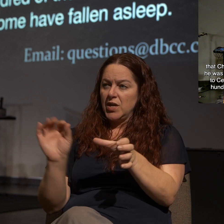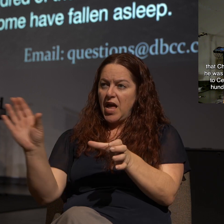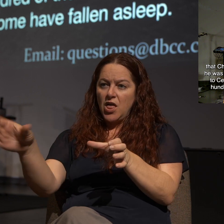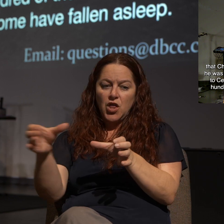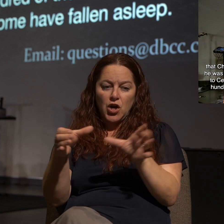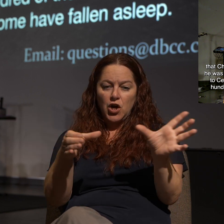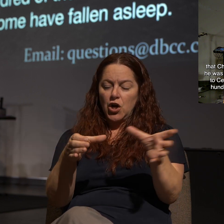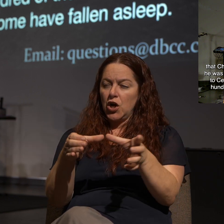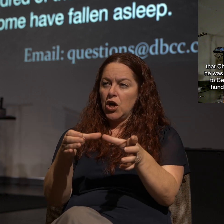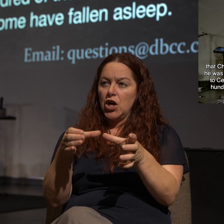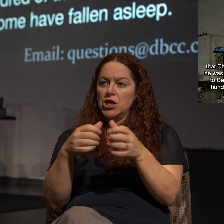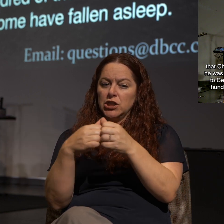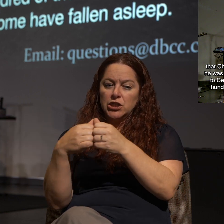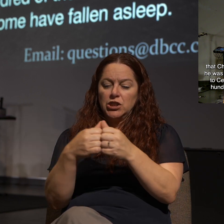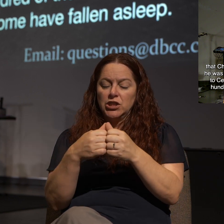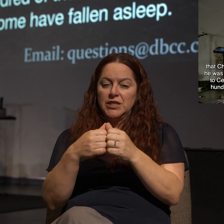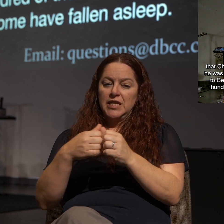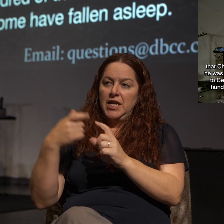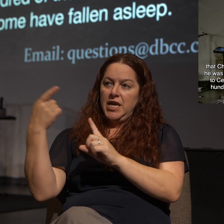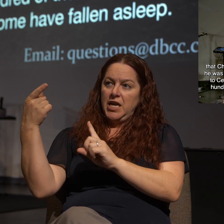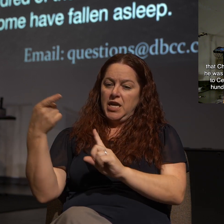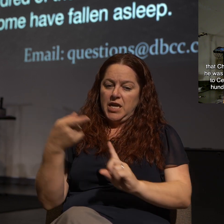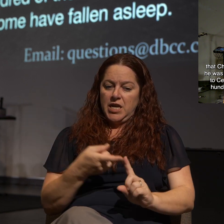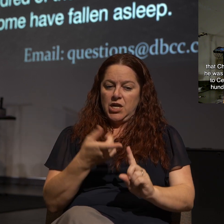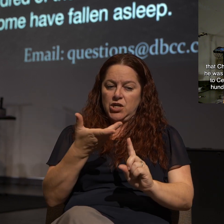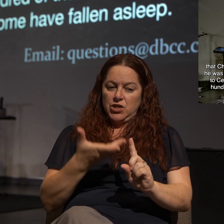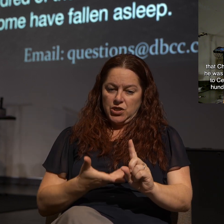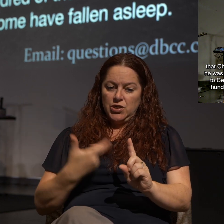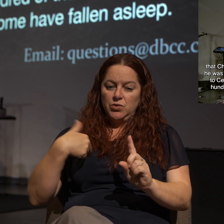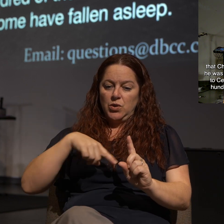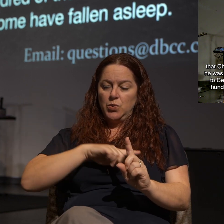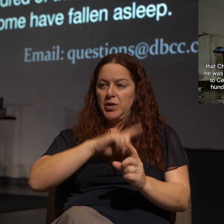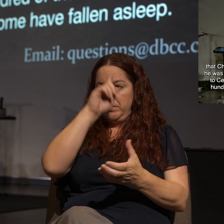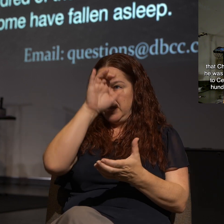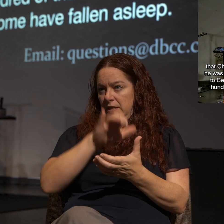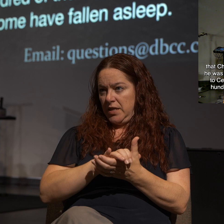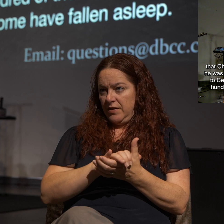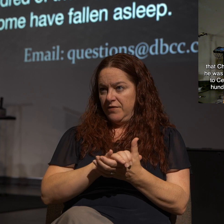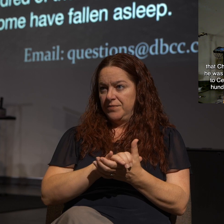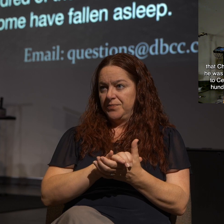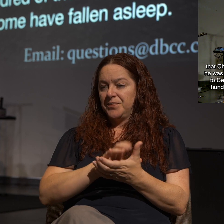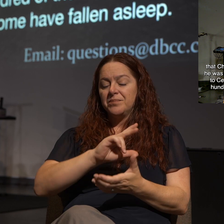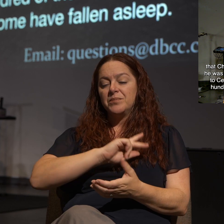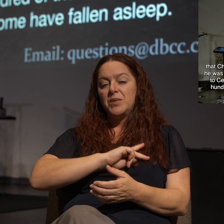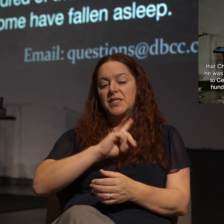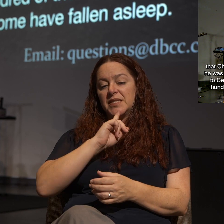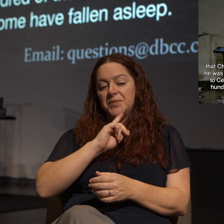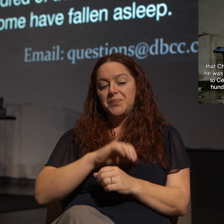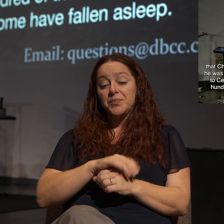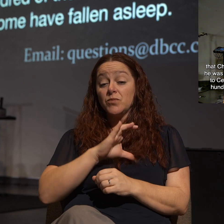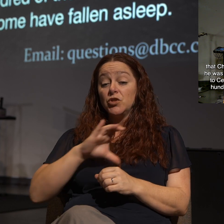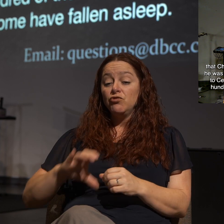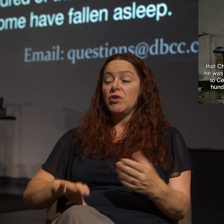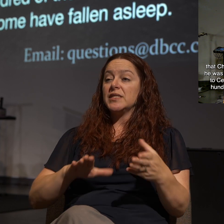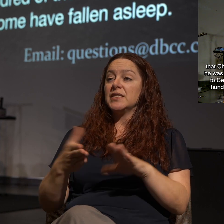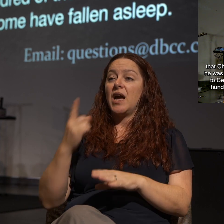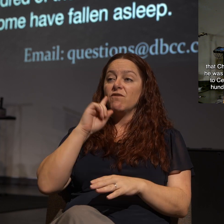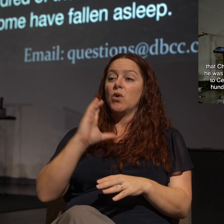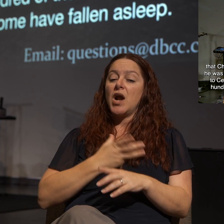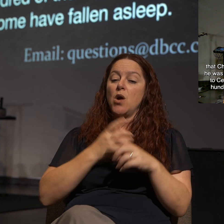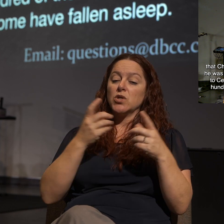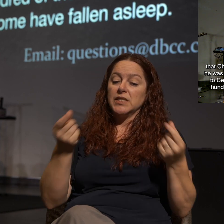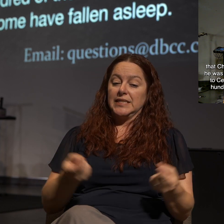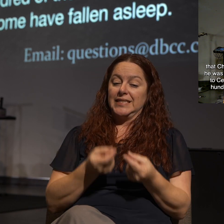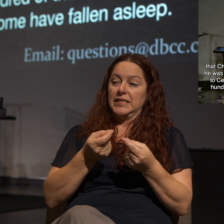galvanized into, here's what we believe. And look what Paul says. That Christ died for our sins according to the